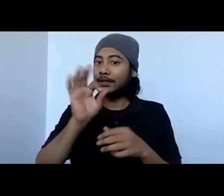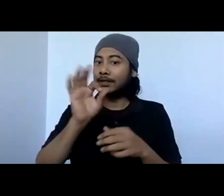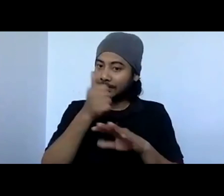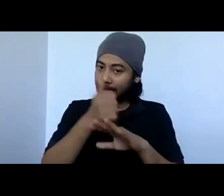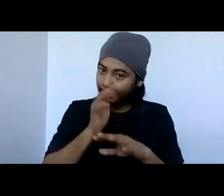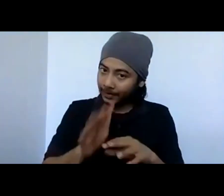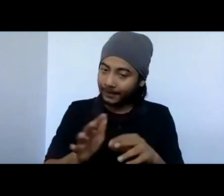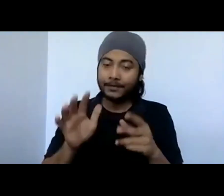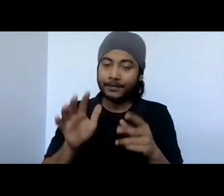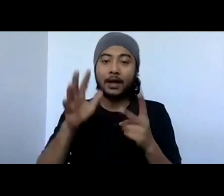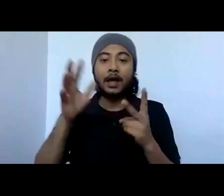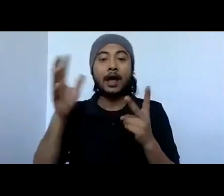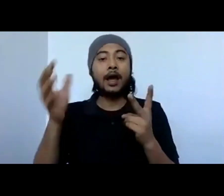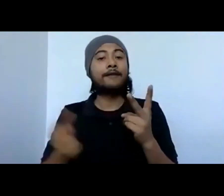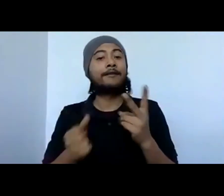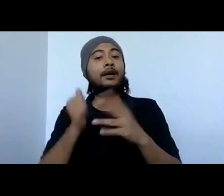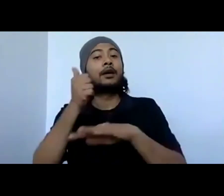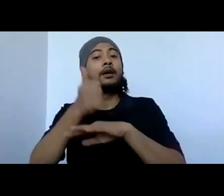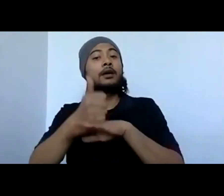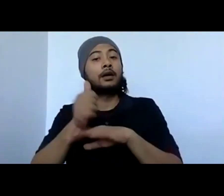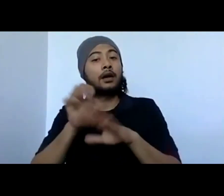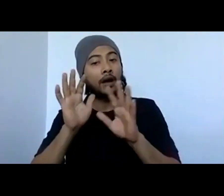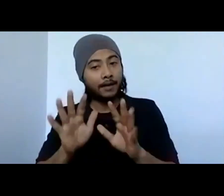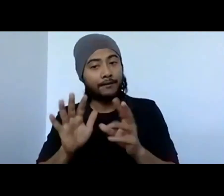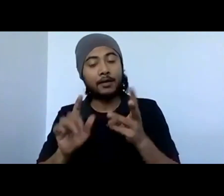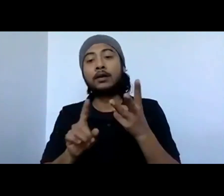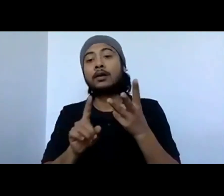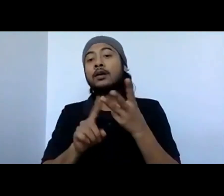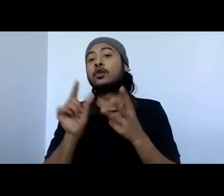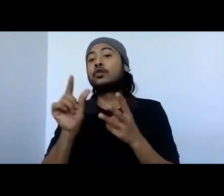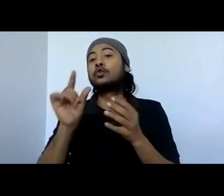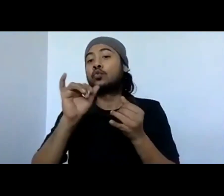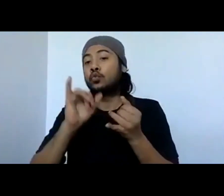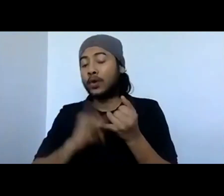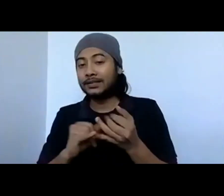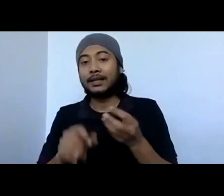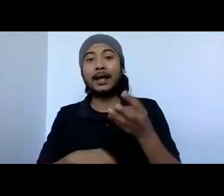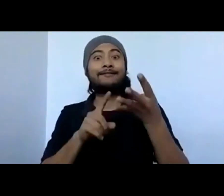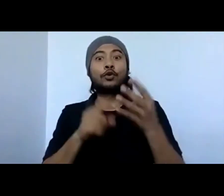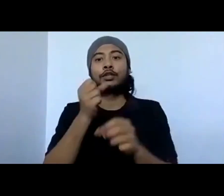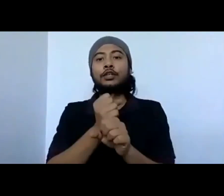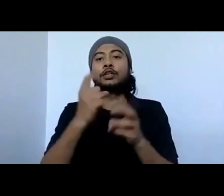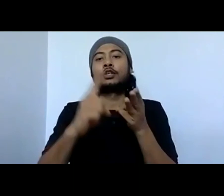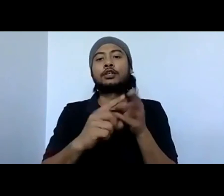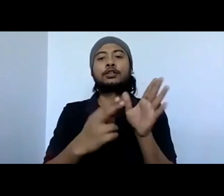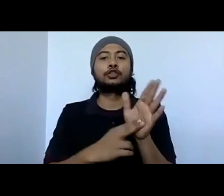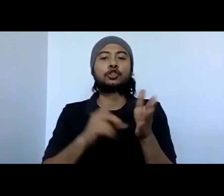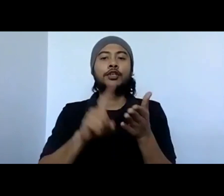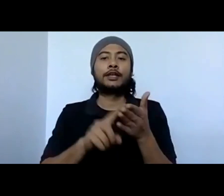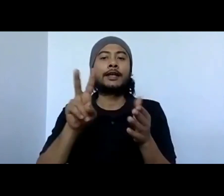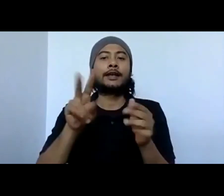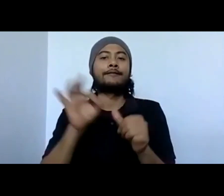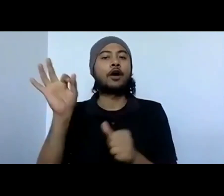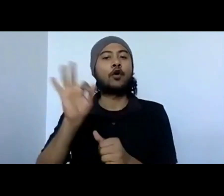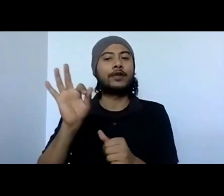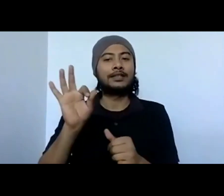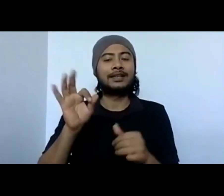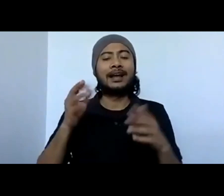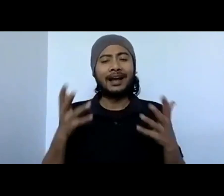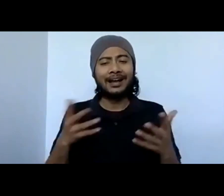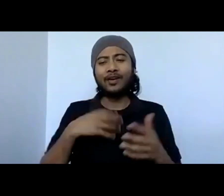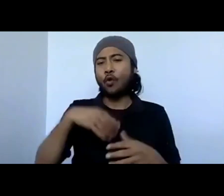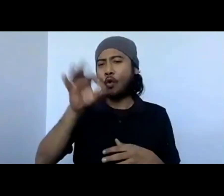US, and we have an office in Geneva also. And it's not about having an office or a branch,